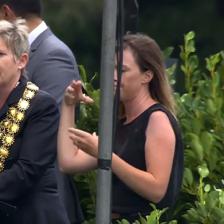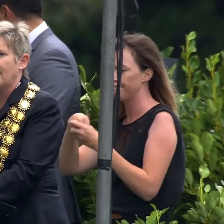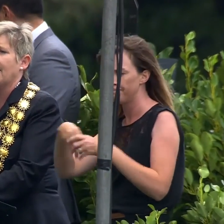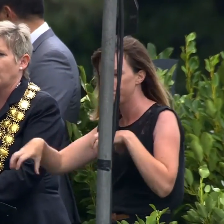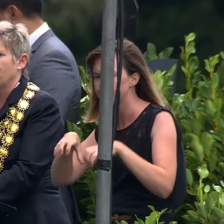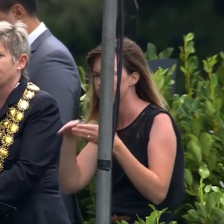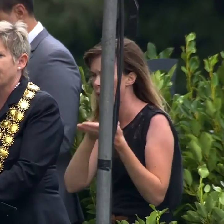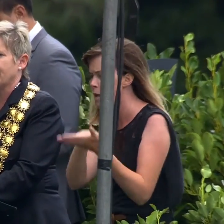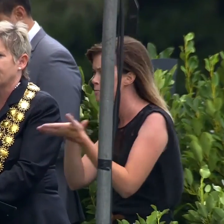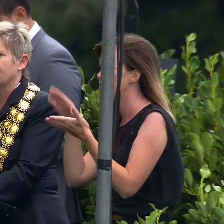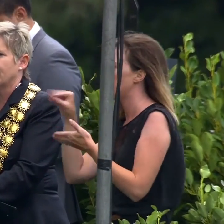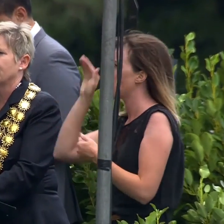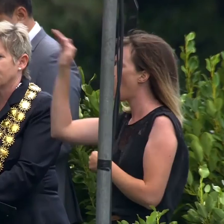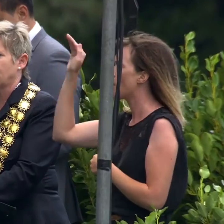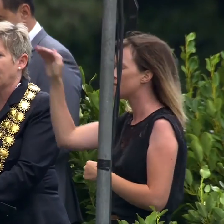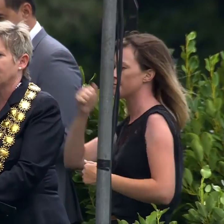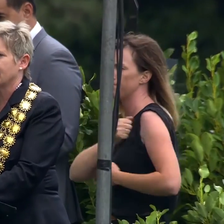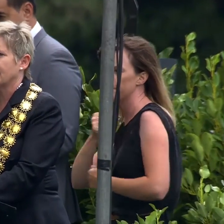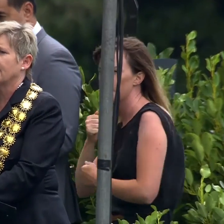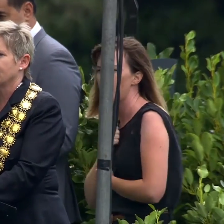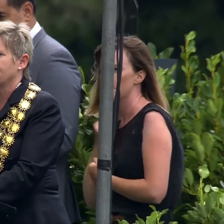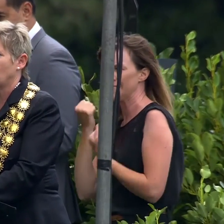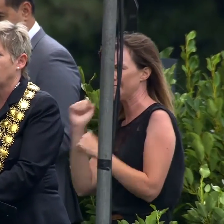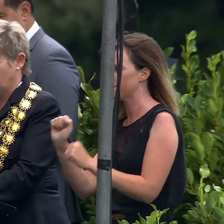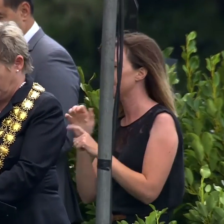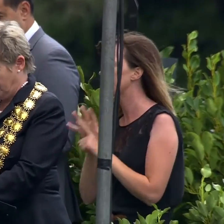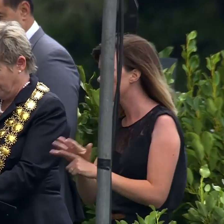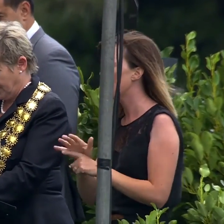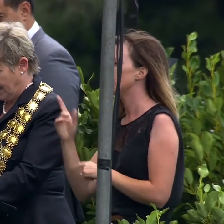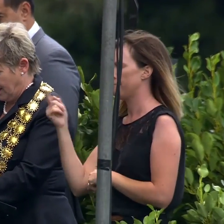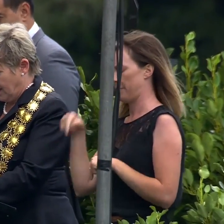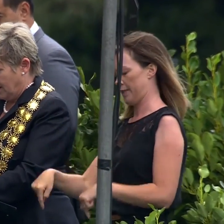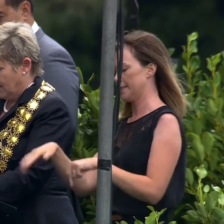New Zealand and overseas, this place is for you.